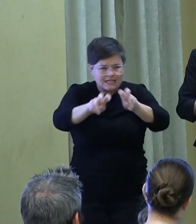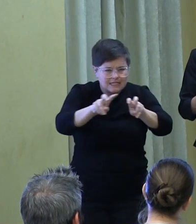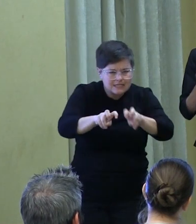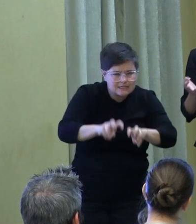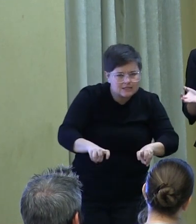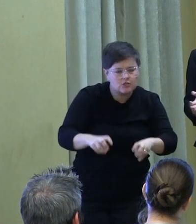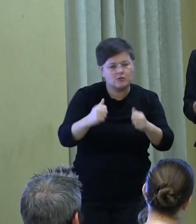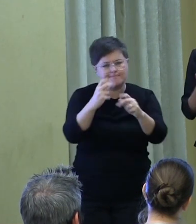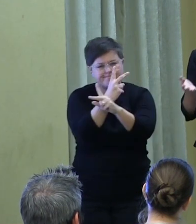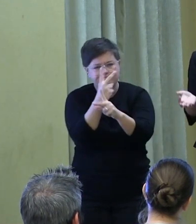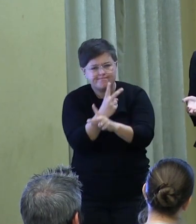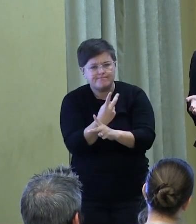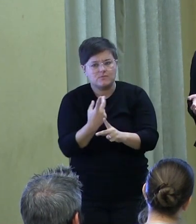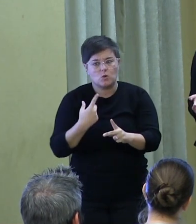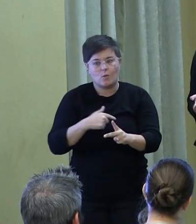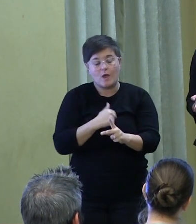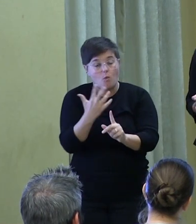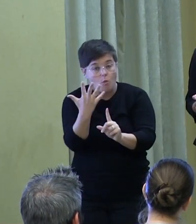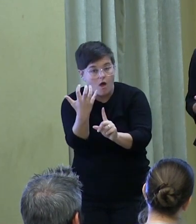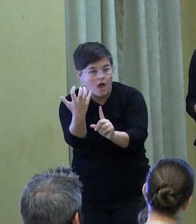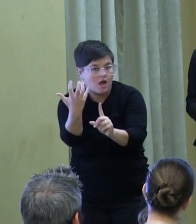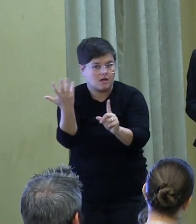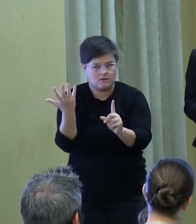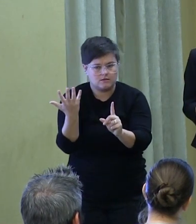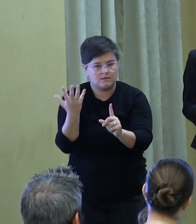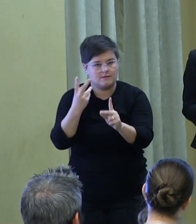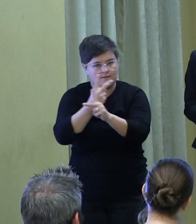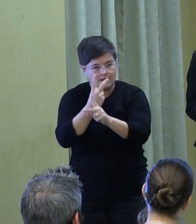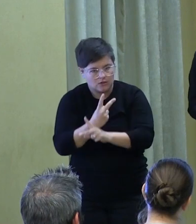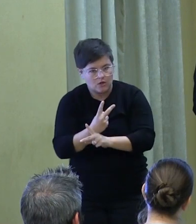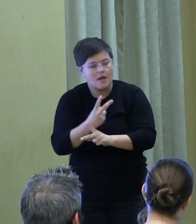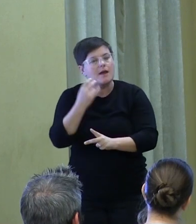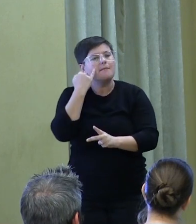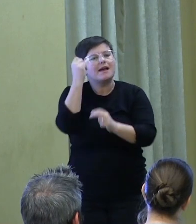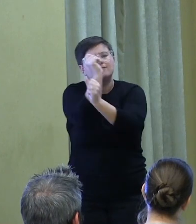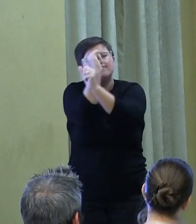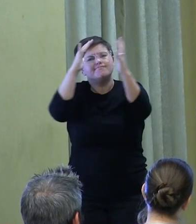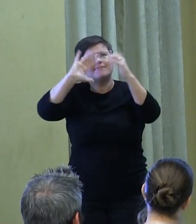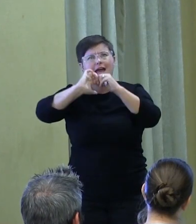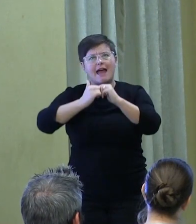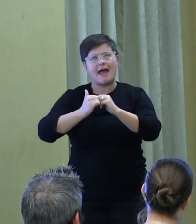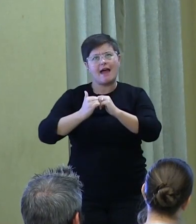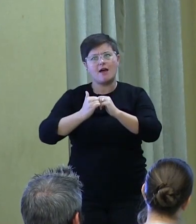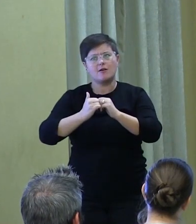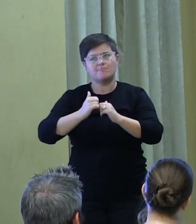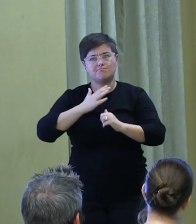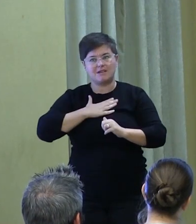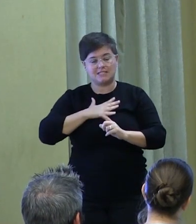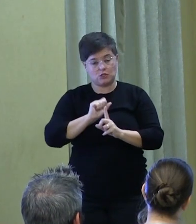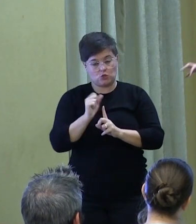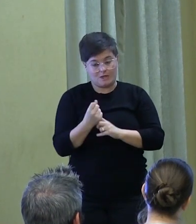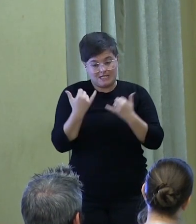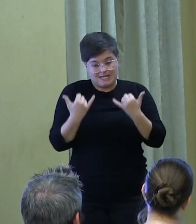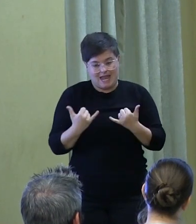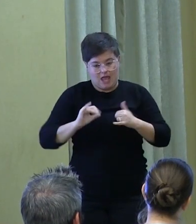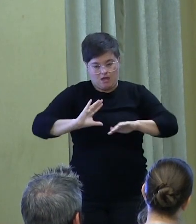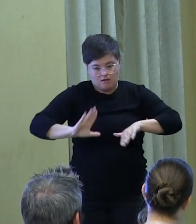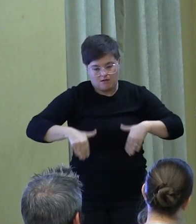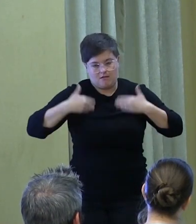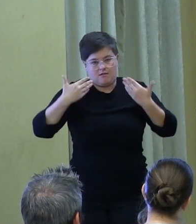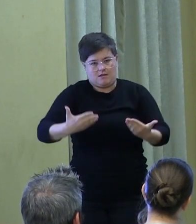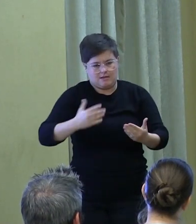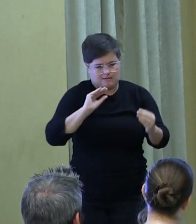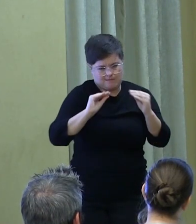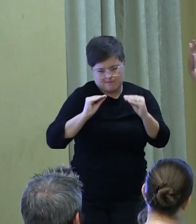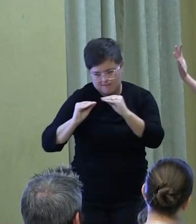what do we desire, and imagining how we might rearrange our circumstances to achieve new and better